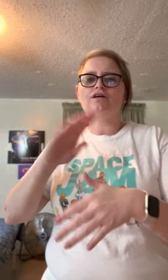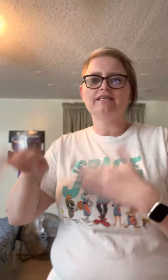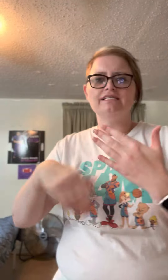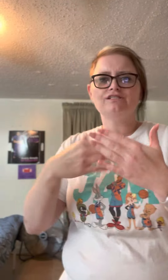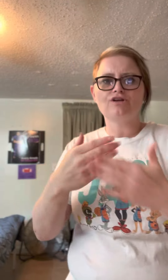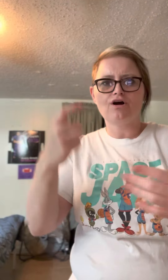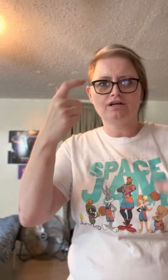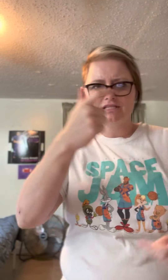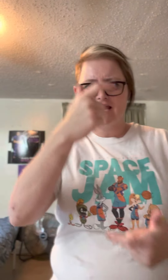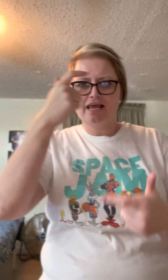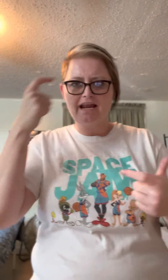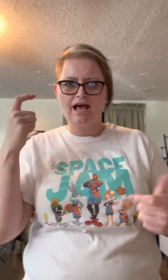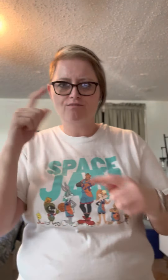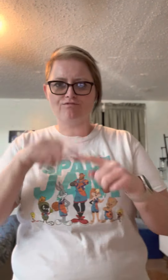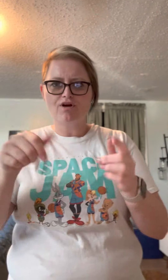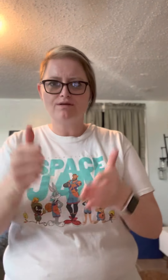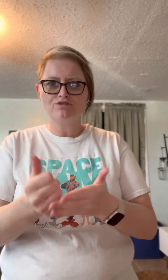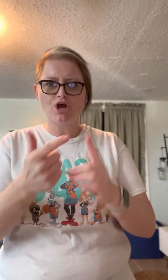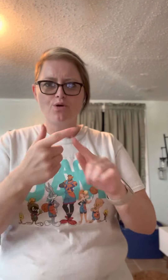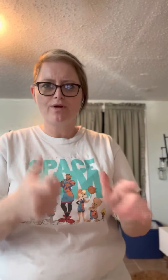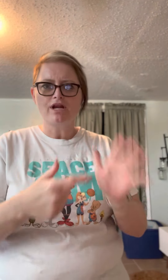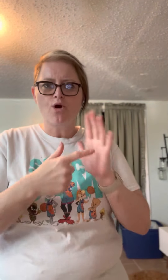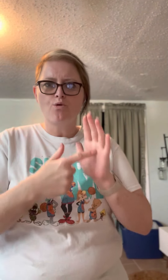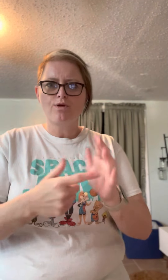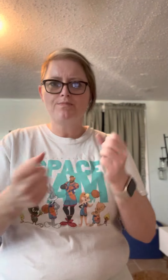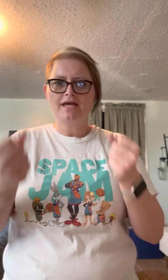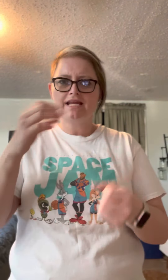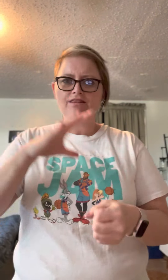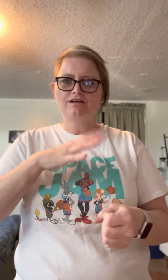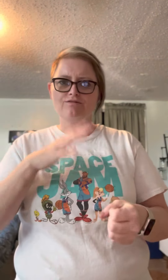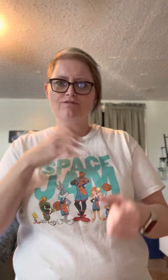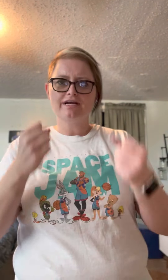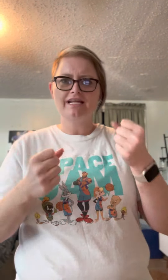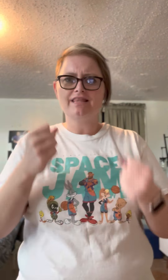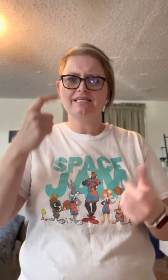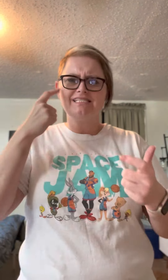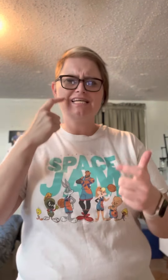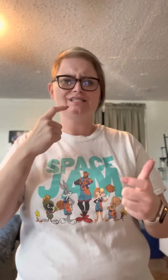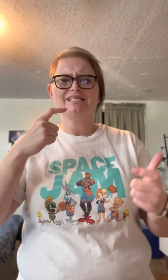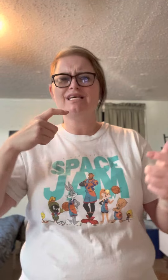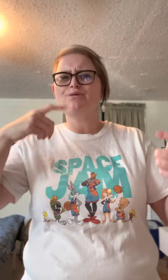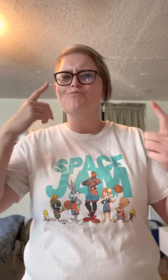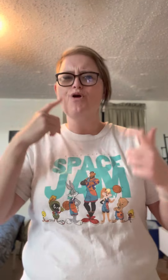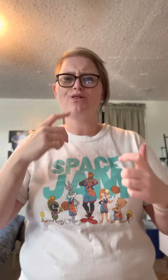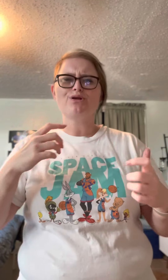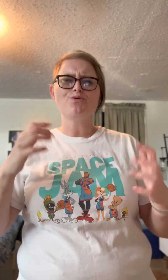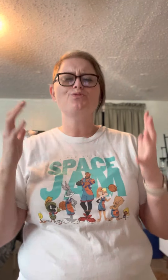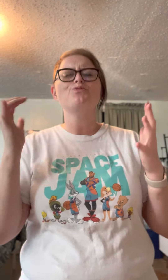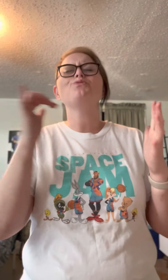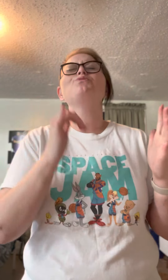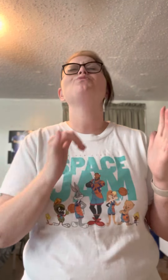these scars can't help from showing Whipping in the form and the tears keep blowing Oh,